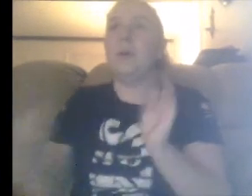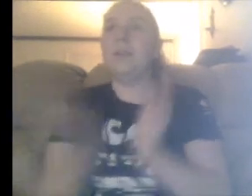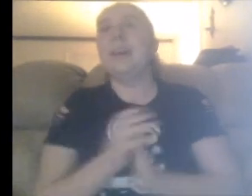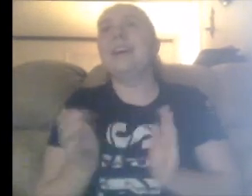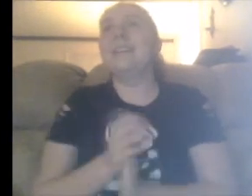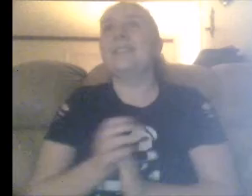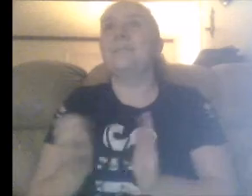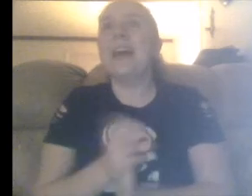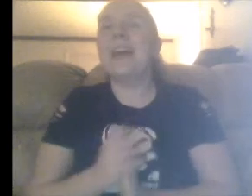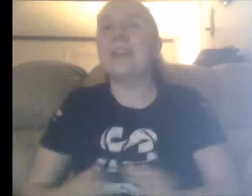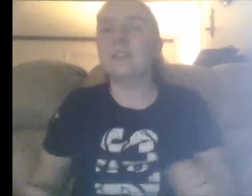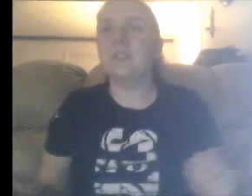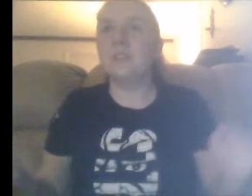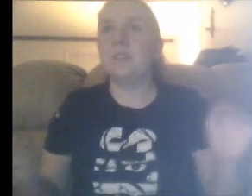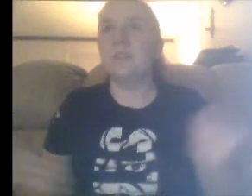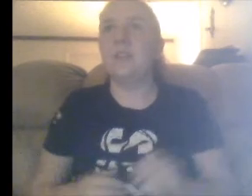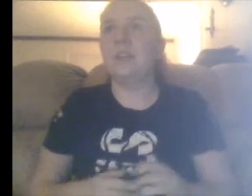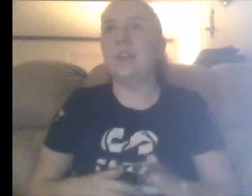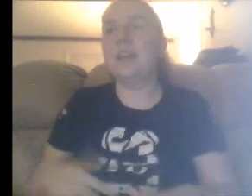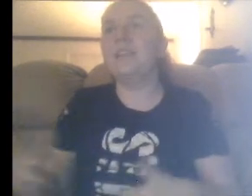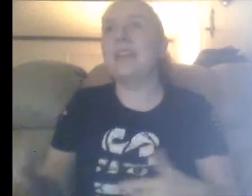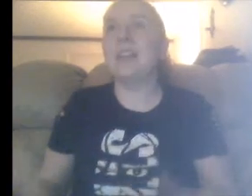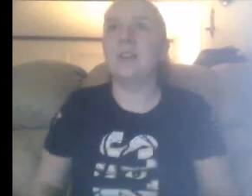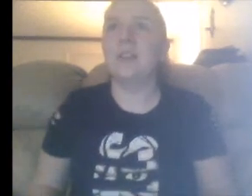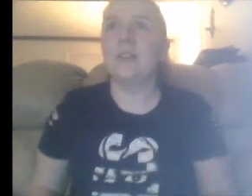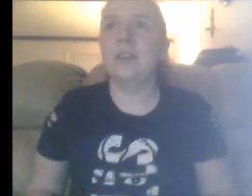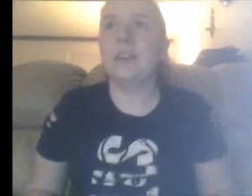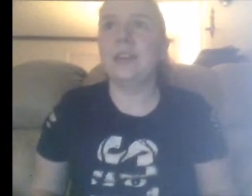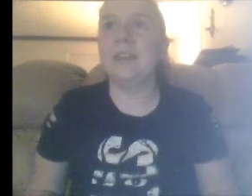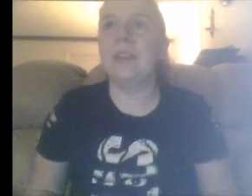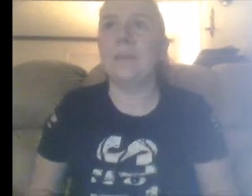Yes. Banks. Get it together. Get it together, buddy.